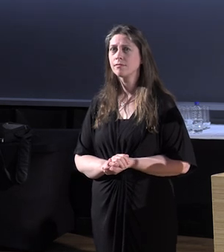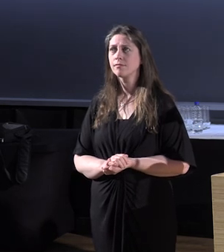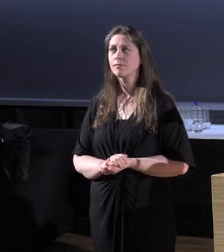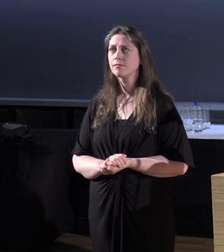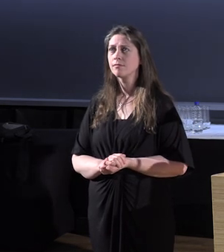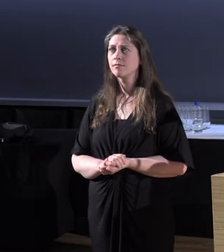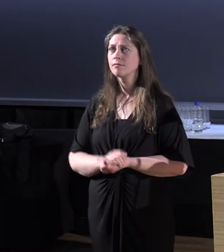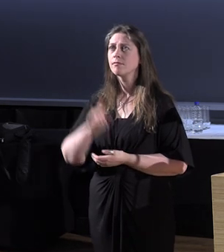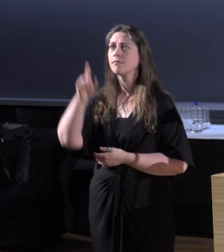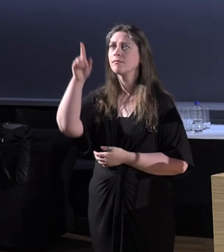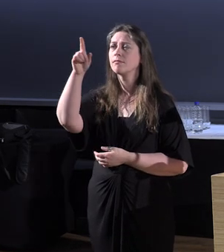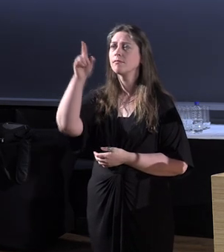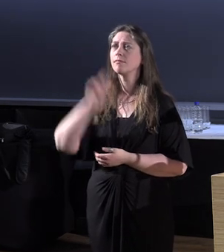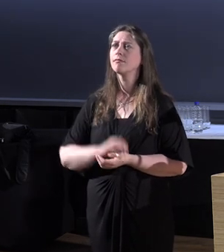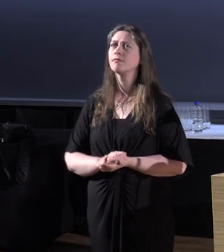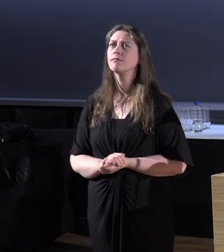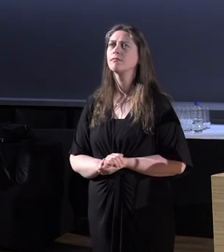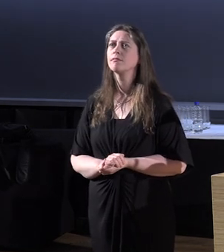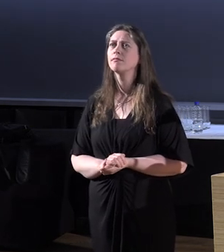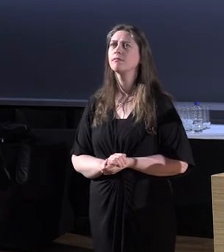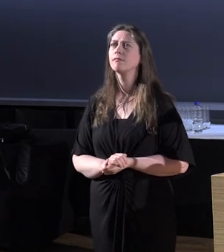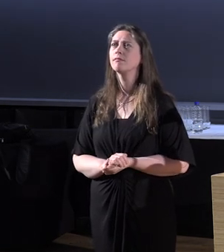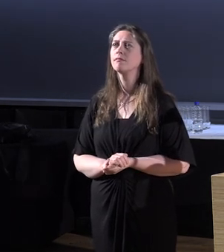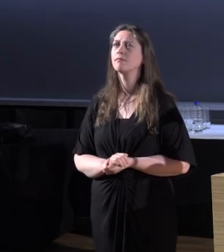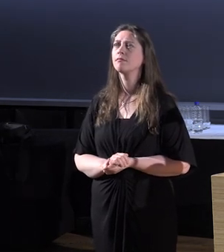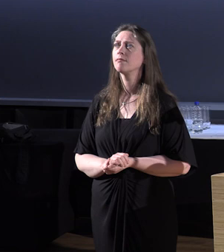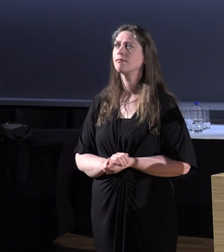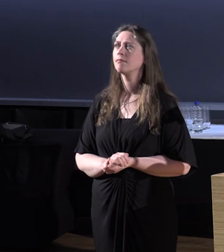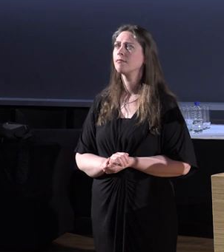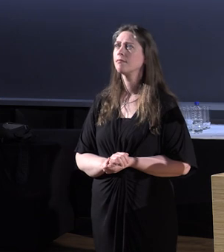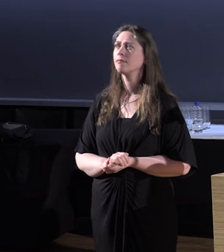We have a question at the back. Lovely. Lovely.